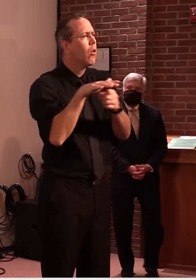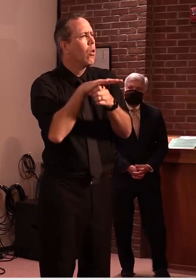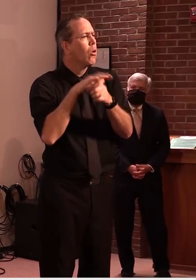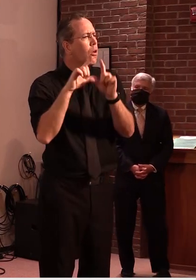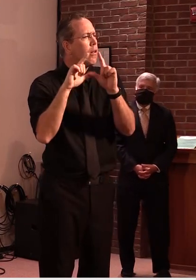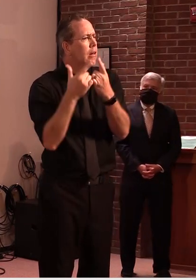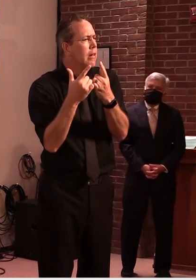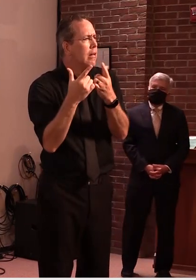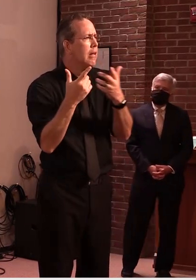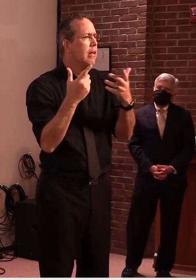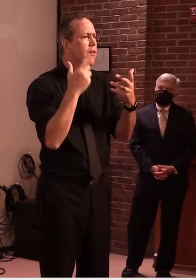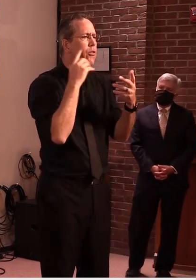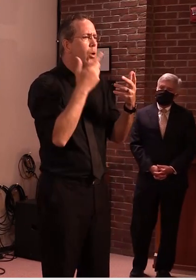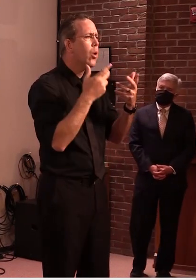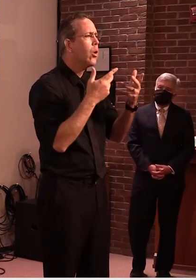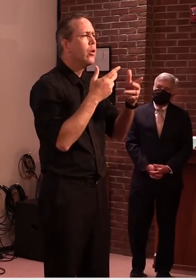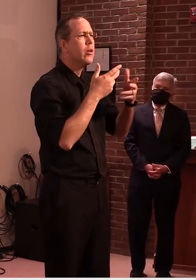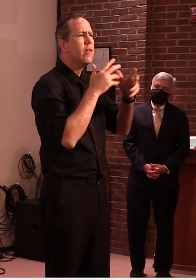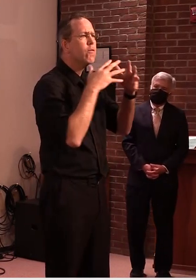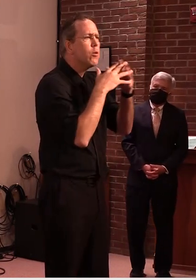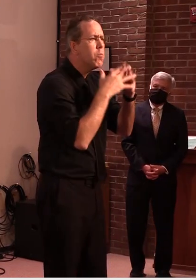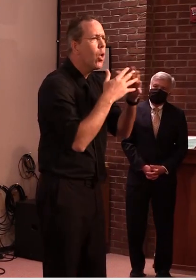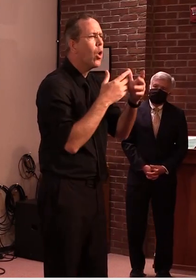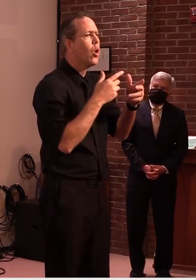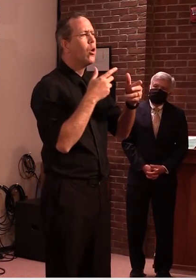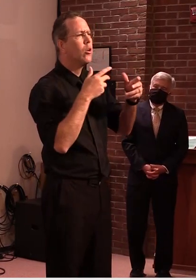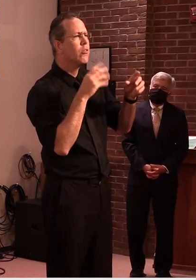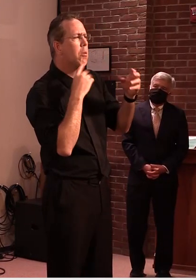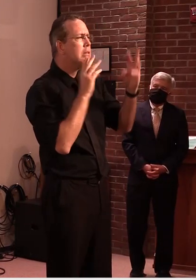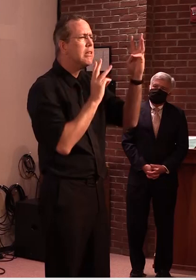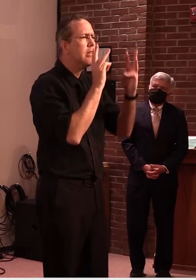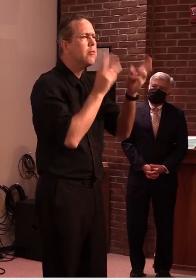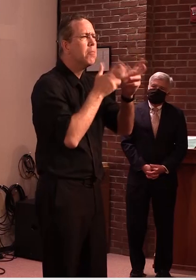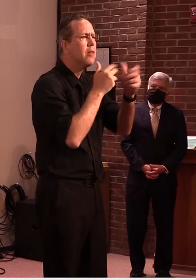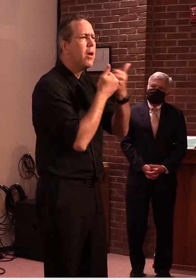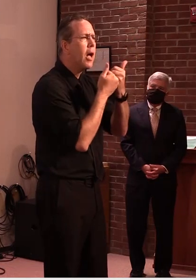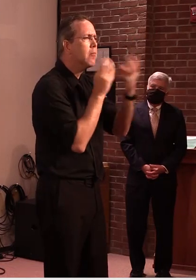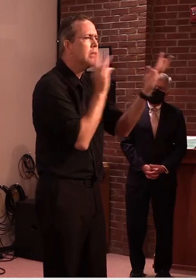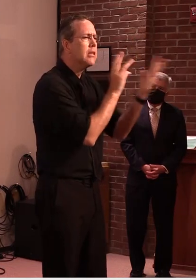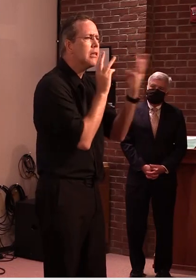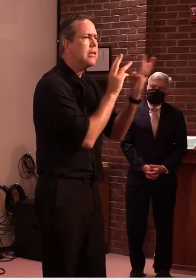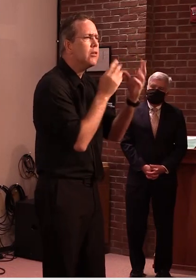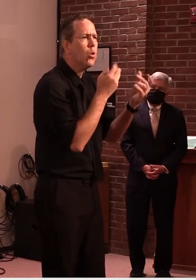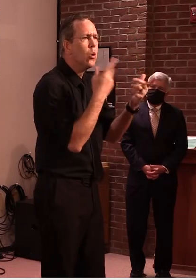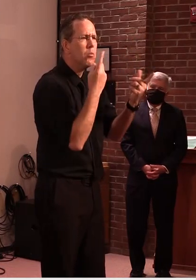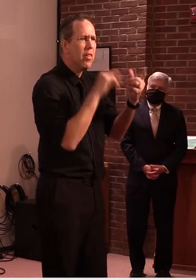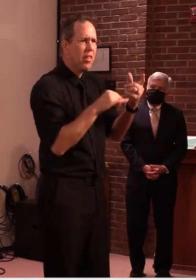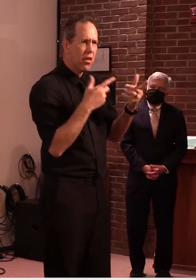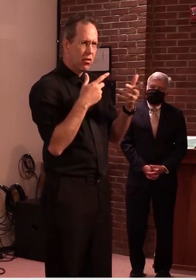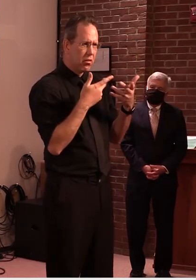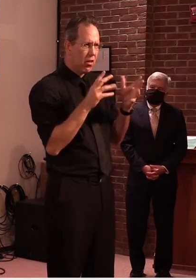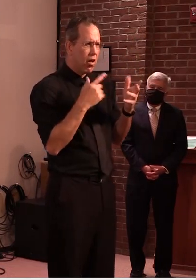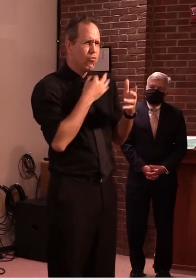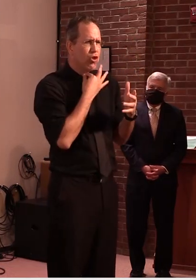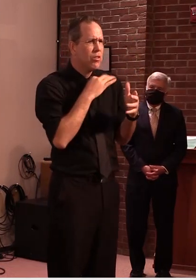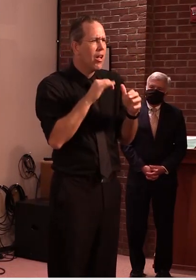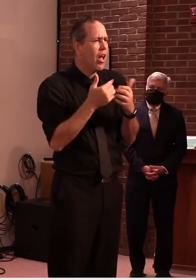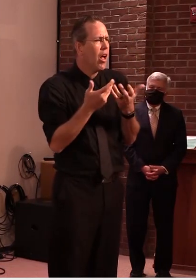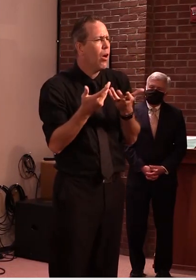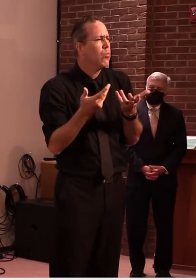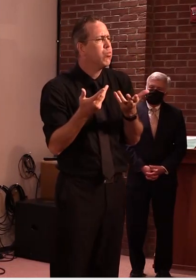with no blockers here the center height from the ball can you give us an idea of what are some of the other hurdles that these sports